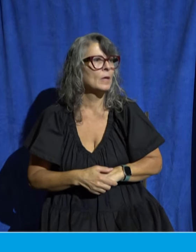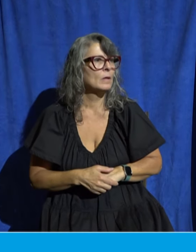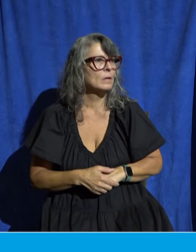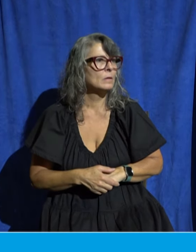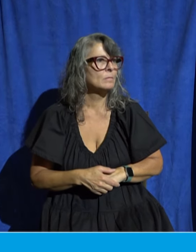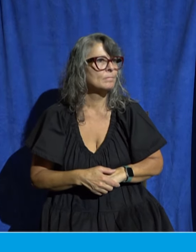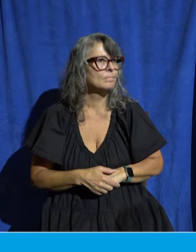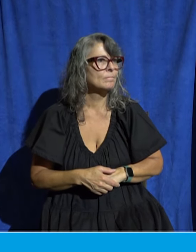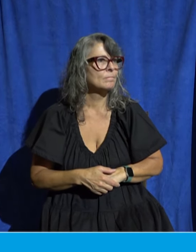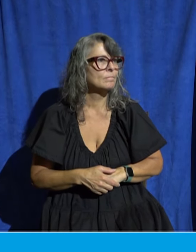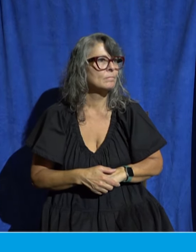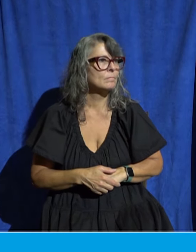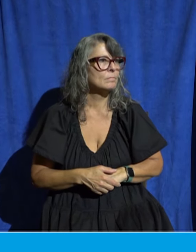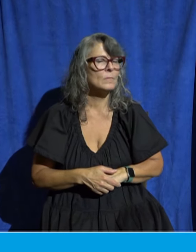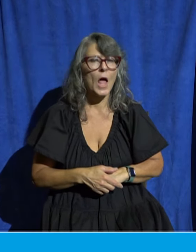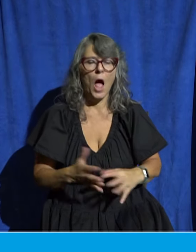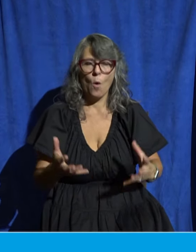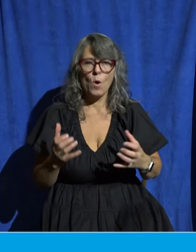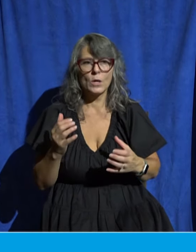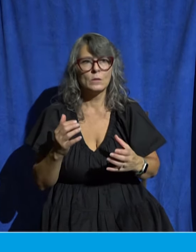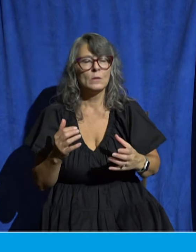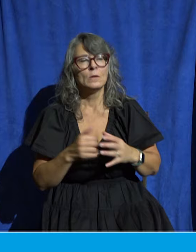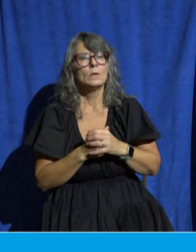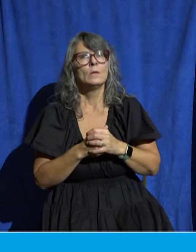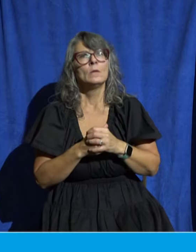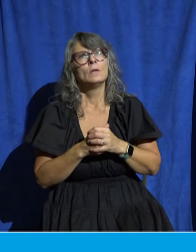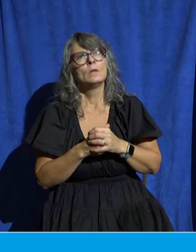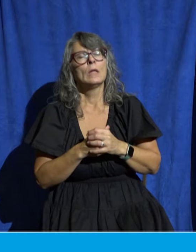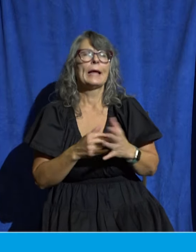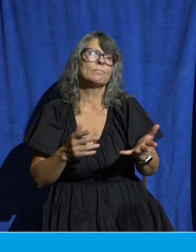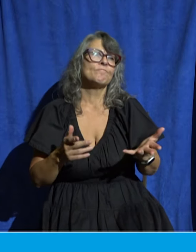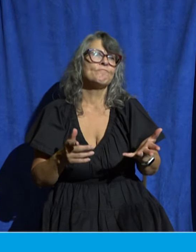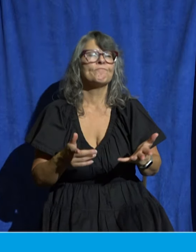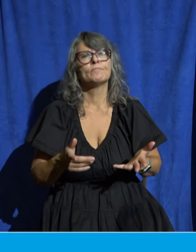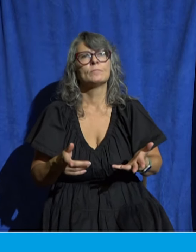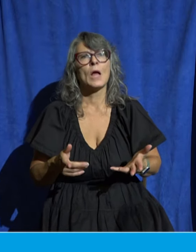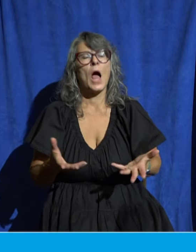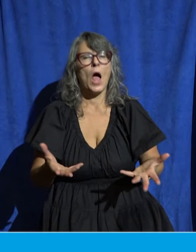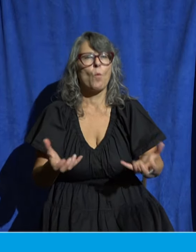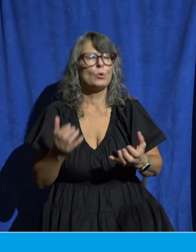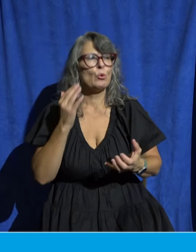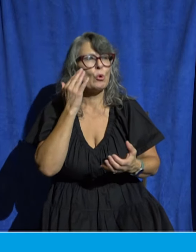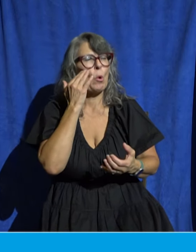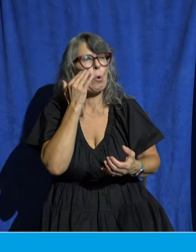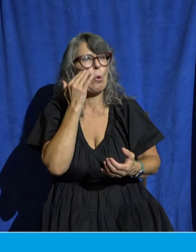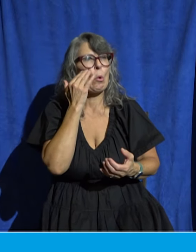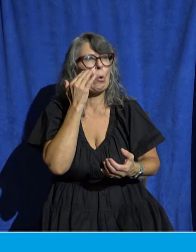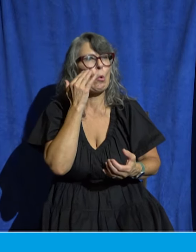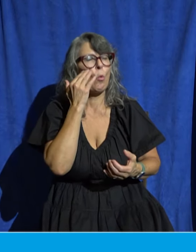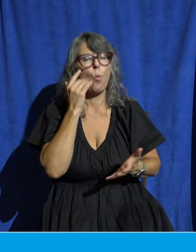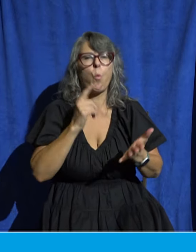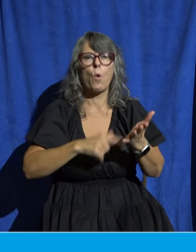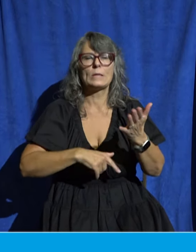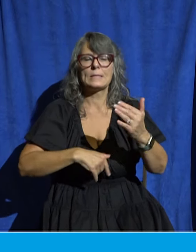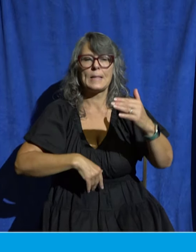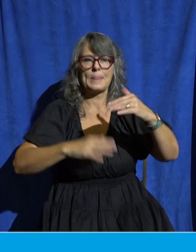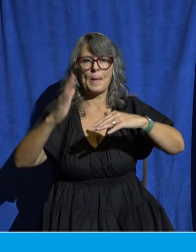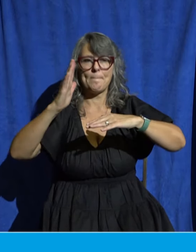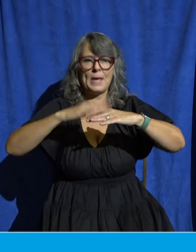the number of people that you would need just as a baseline to meet the fall I'm not talking like what our